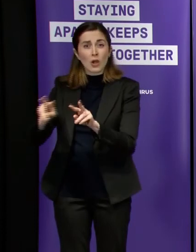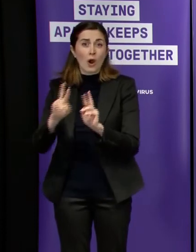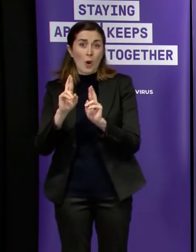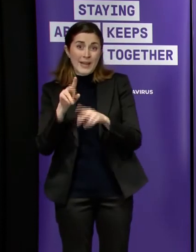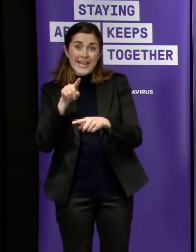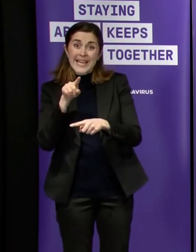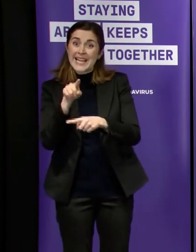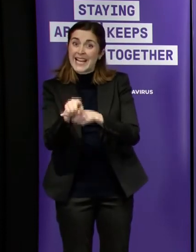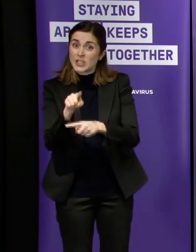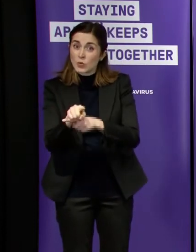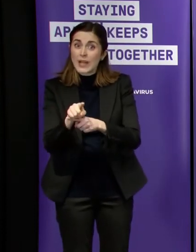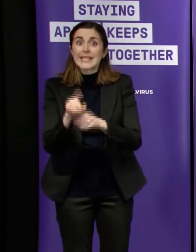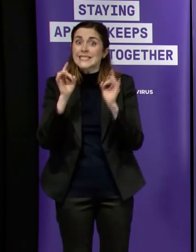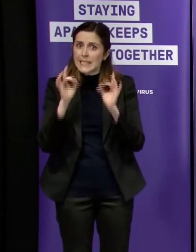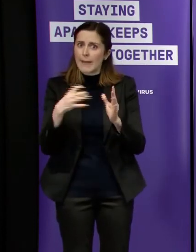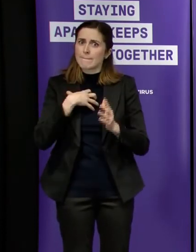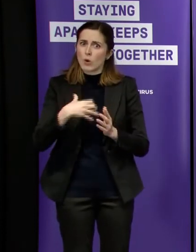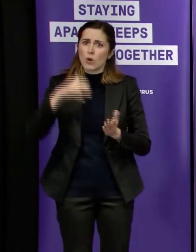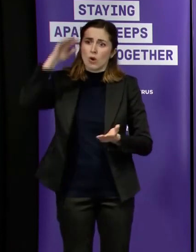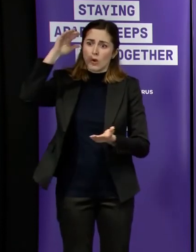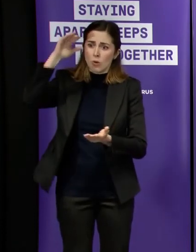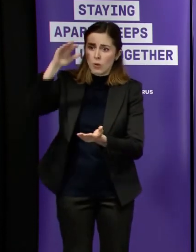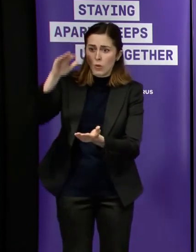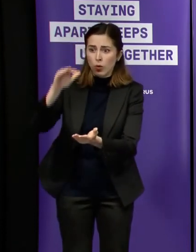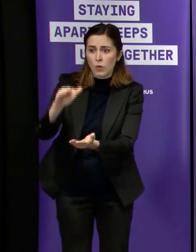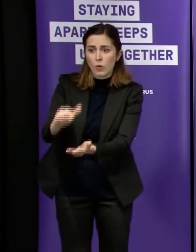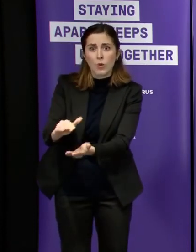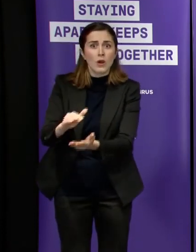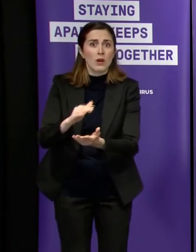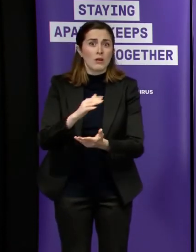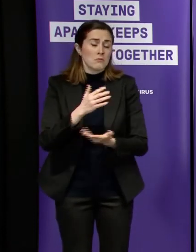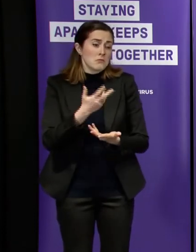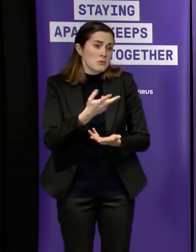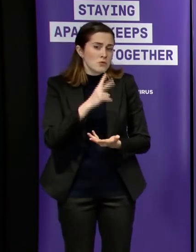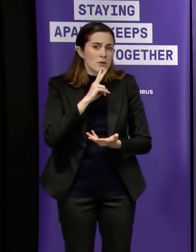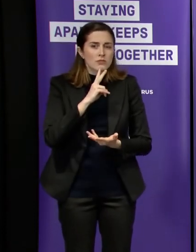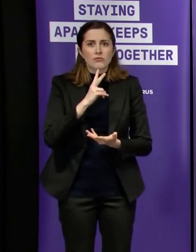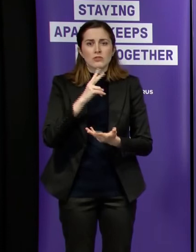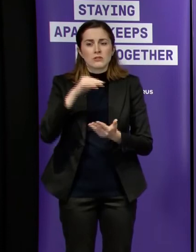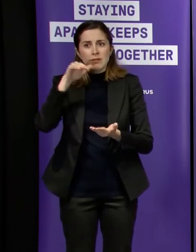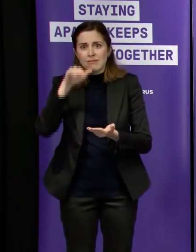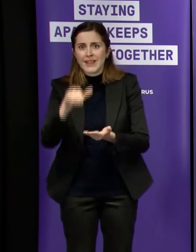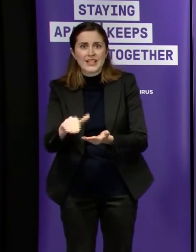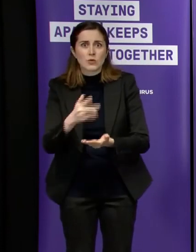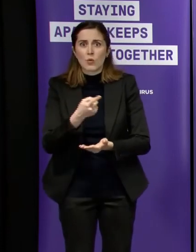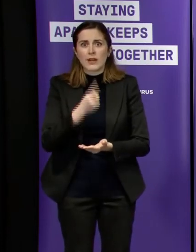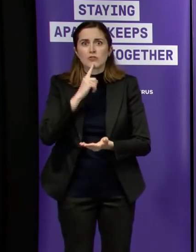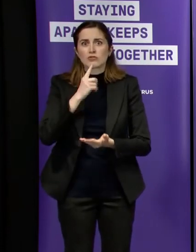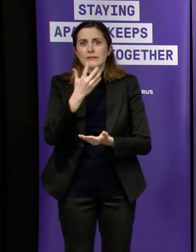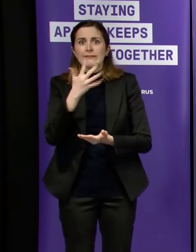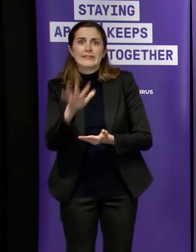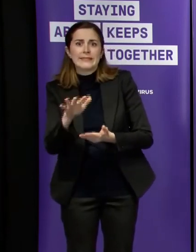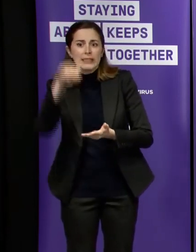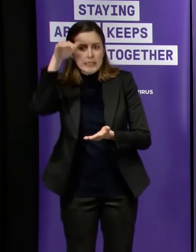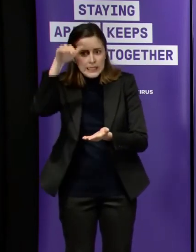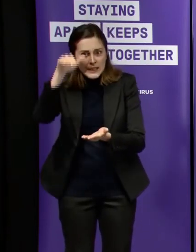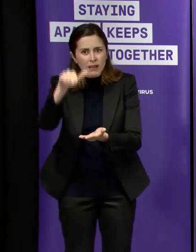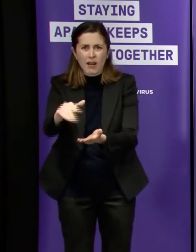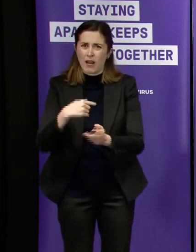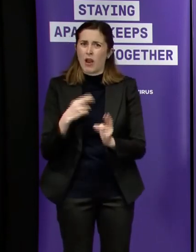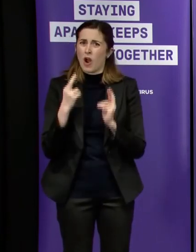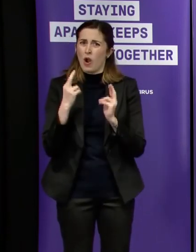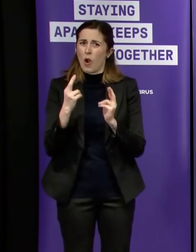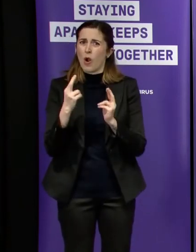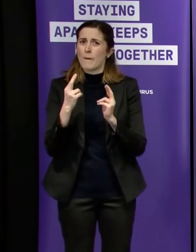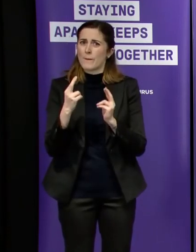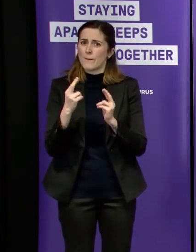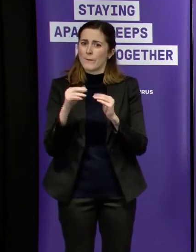there's a bit of wobble in it you know 240 220 um i'm not quite so worried about but um i would like to see you know over a